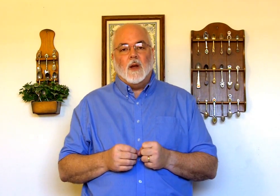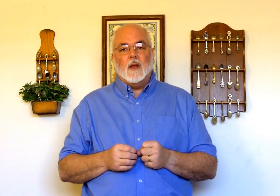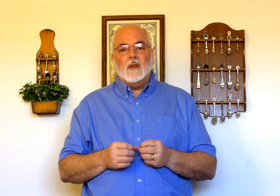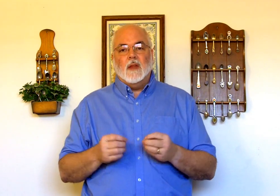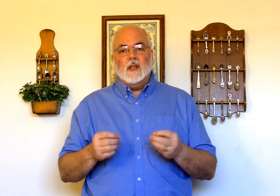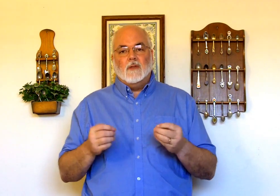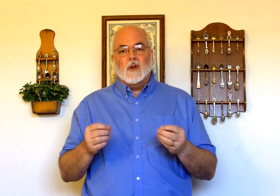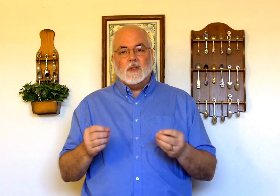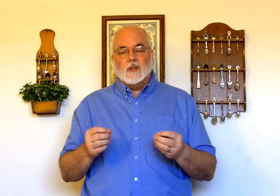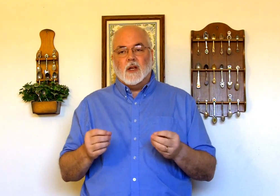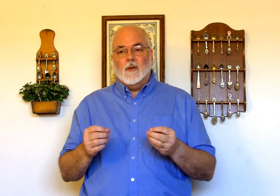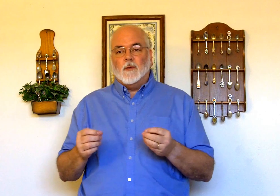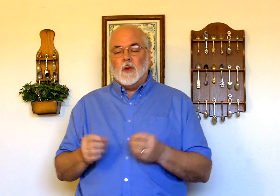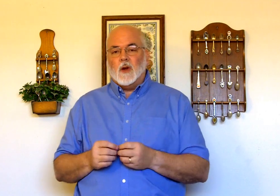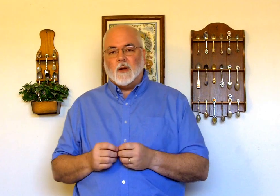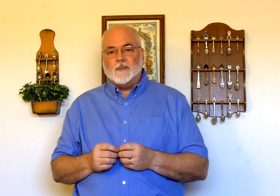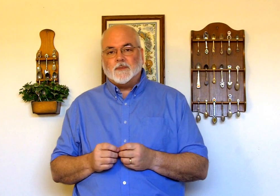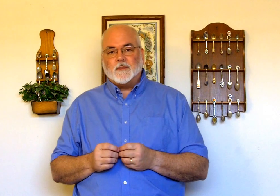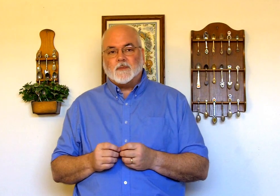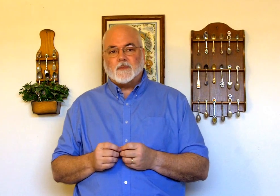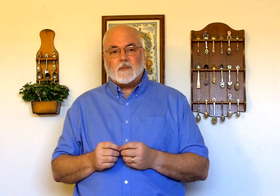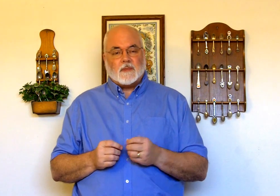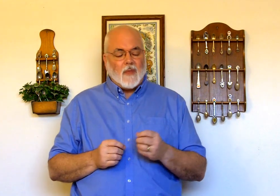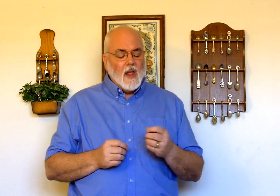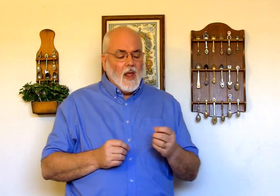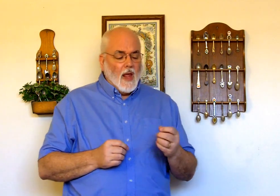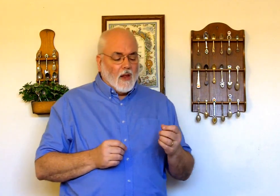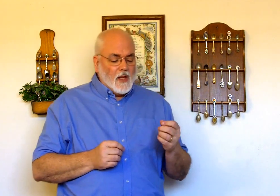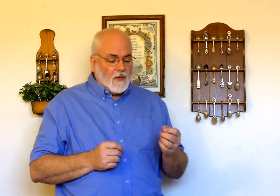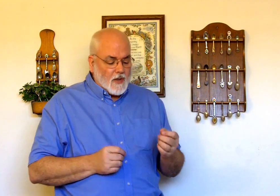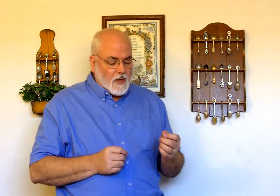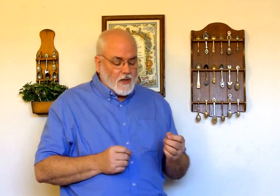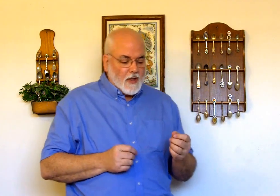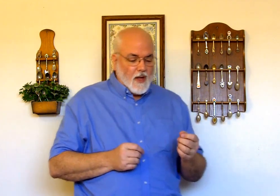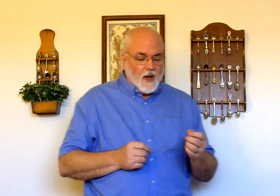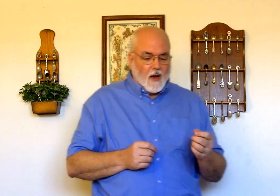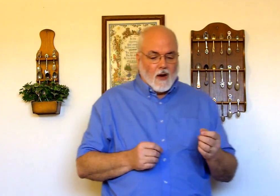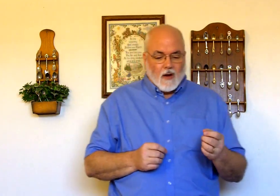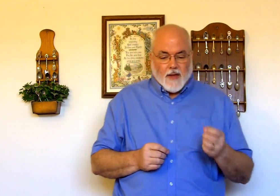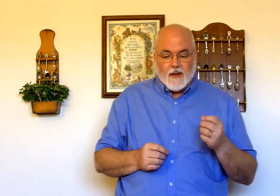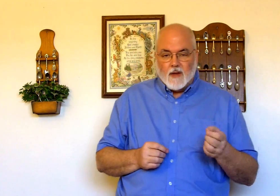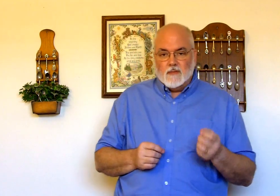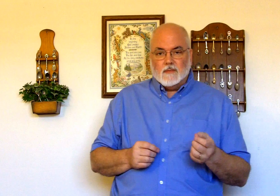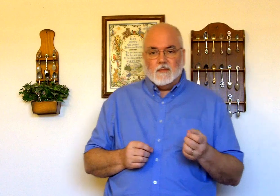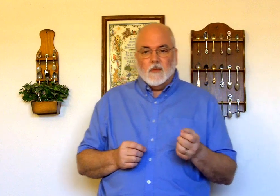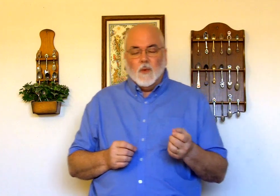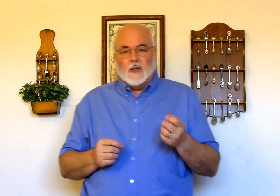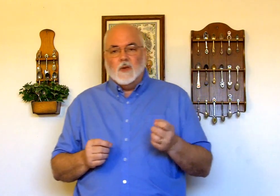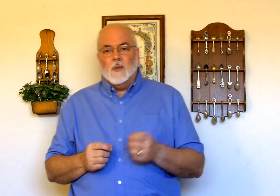to get these verses that come from the heart. These verses are David, we assume,